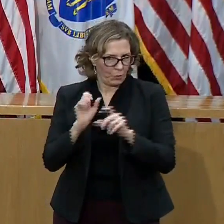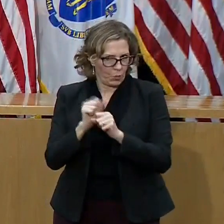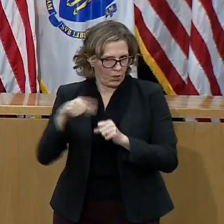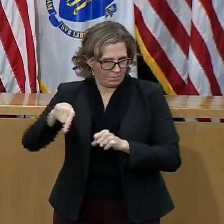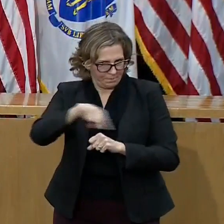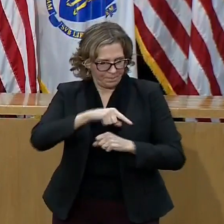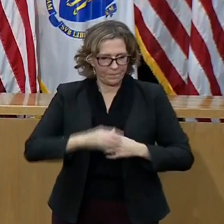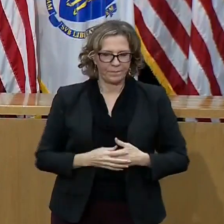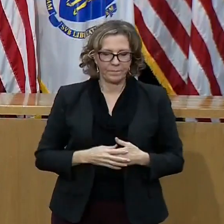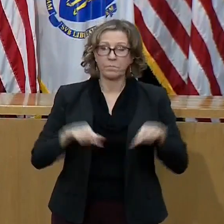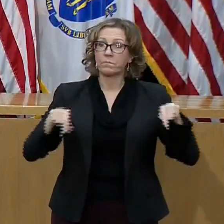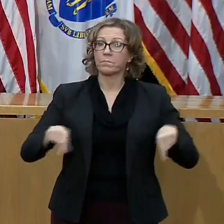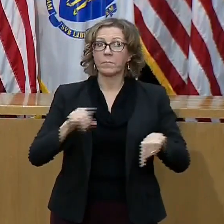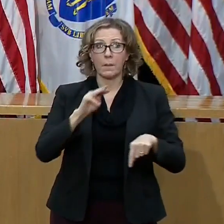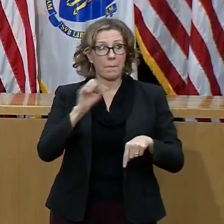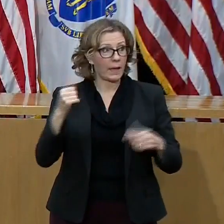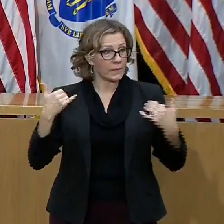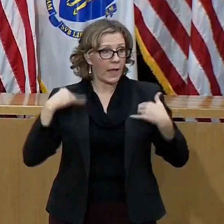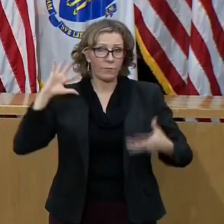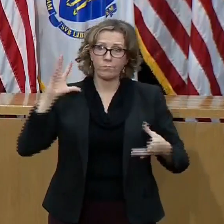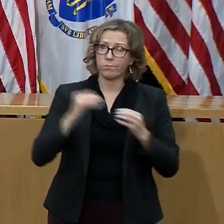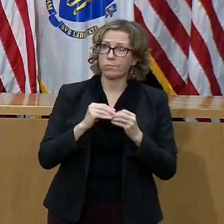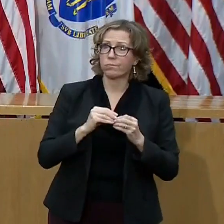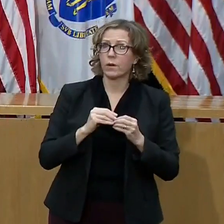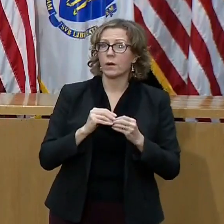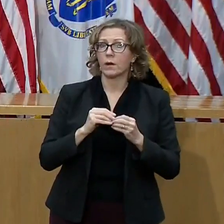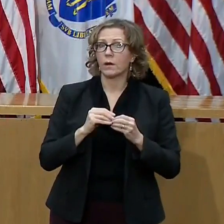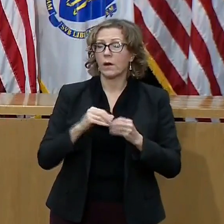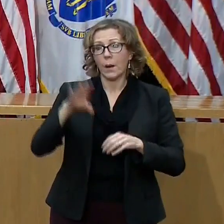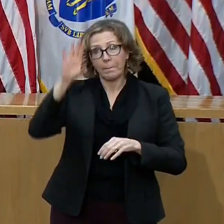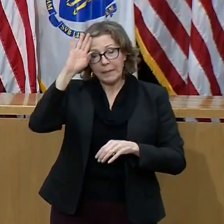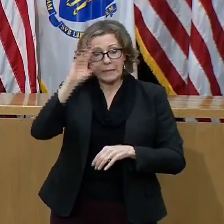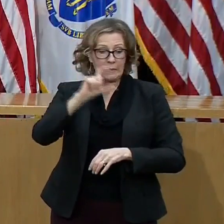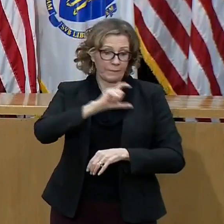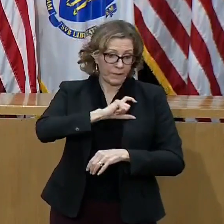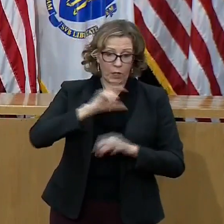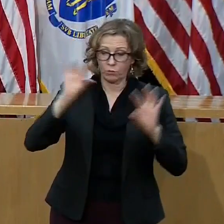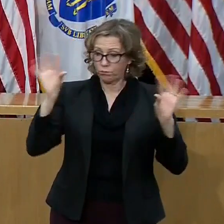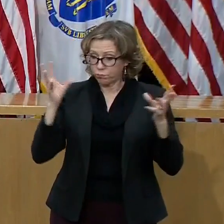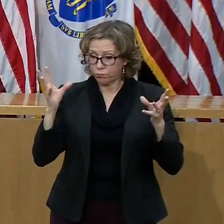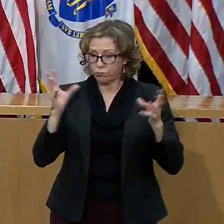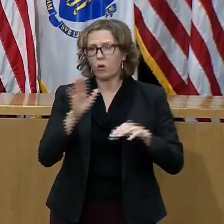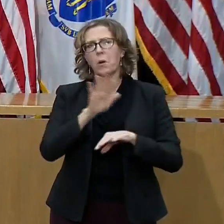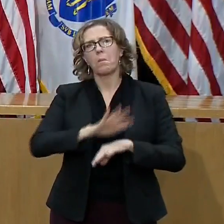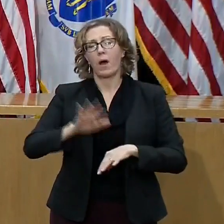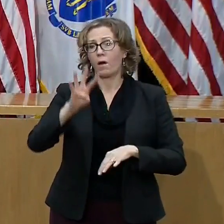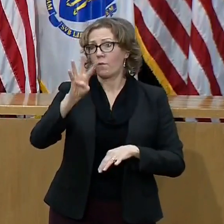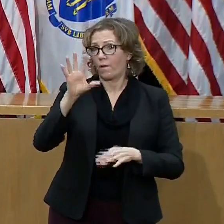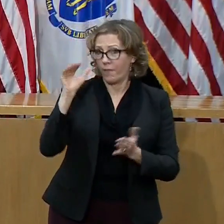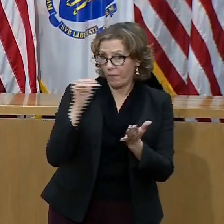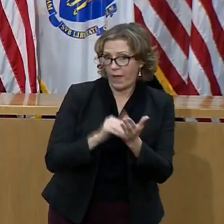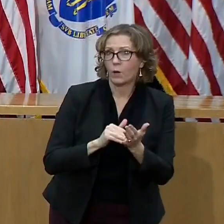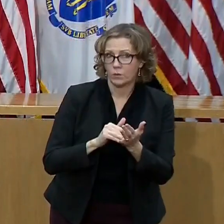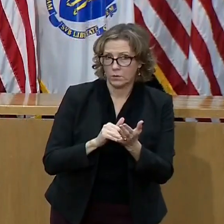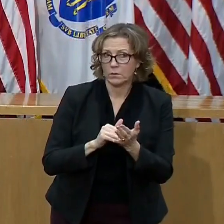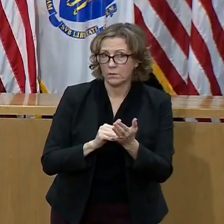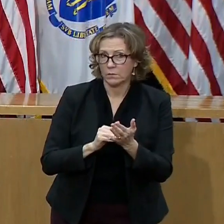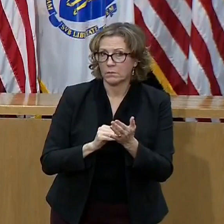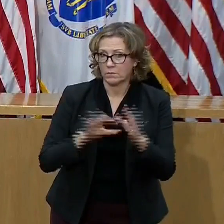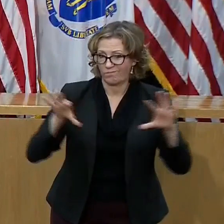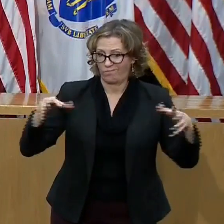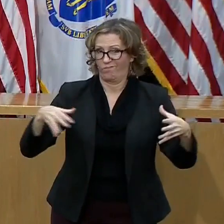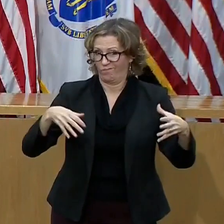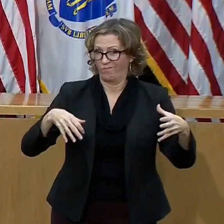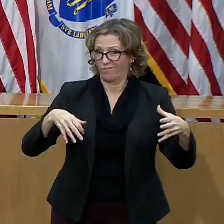responders across the Commonwealth, and this is a diverse group that includes fire, police, and EMTs who serve state, local,